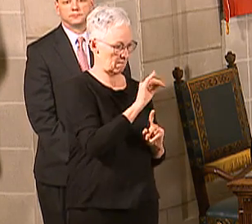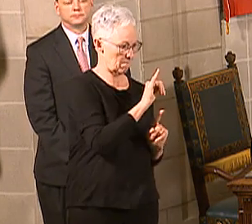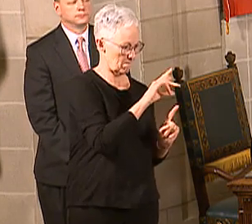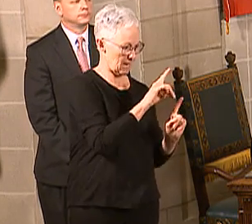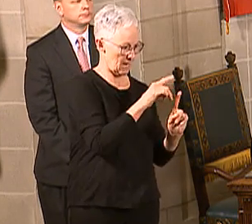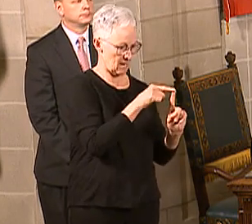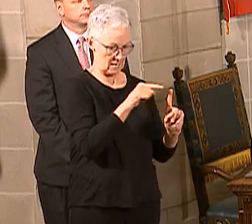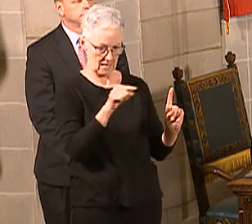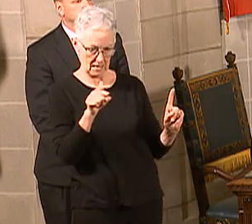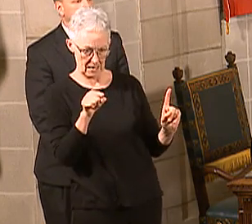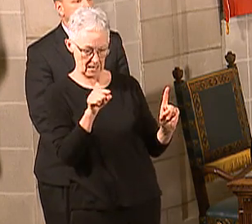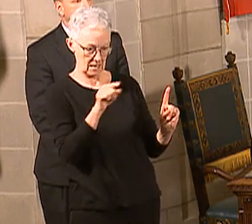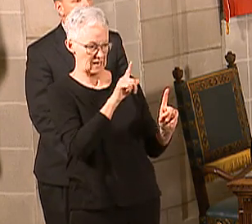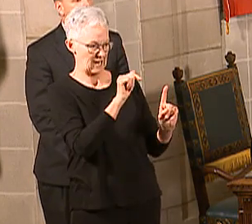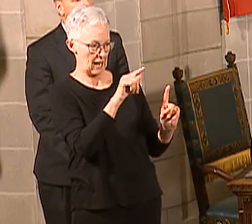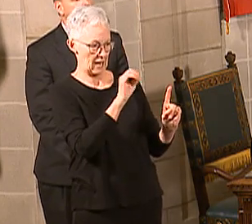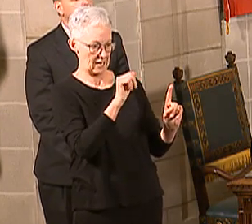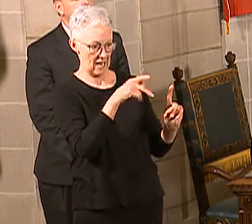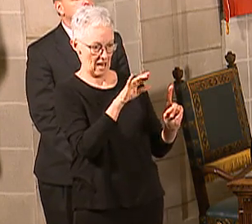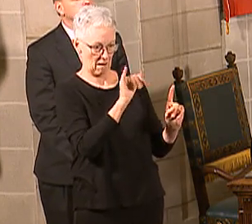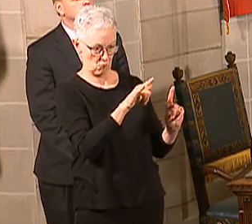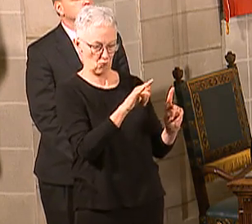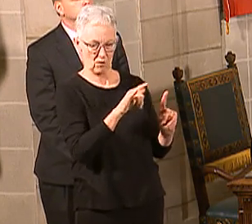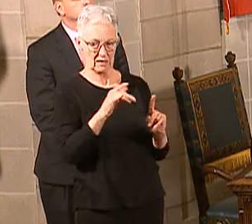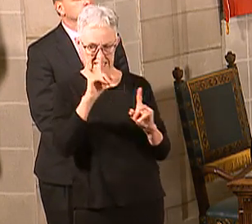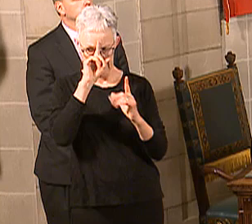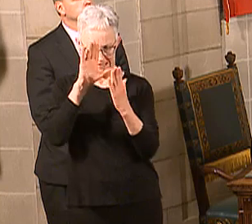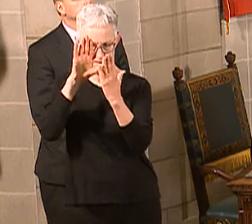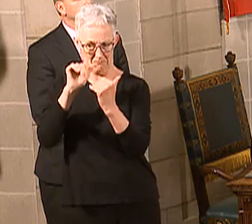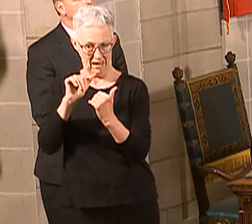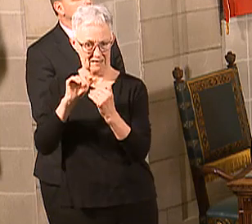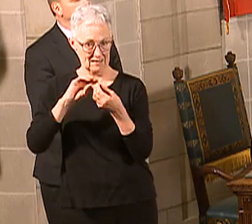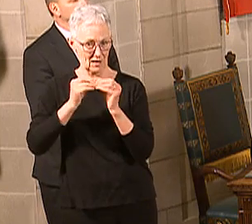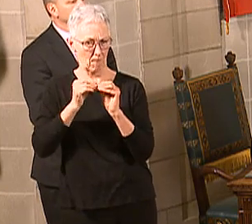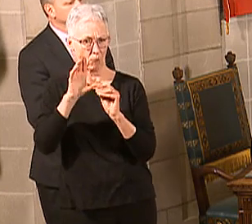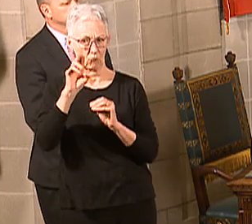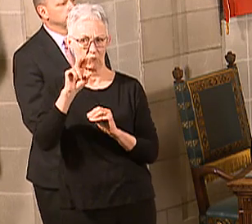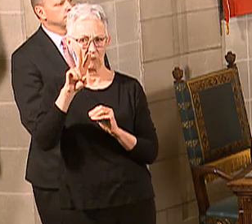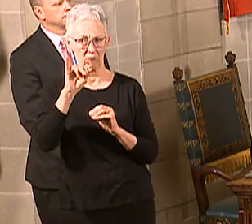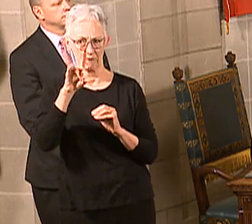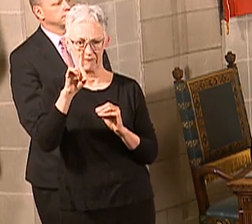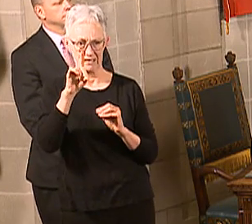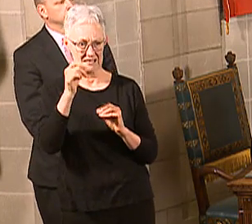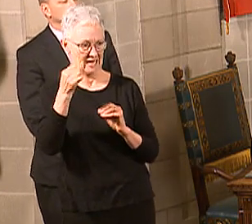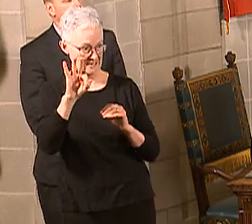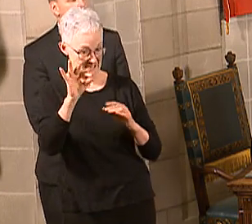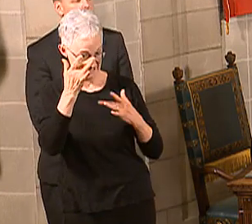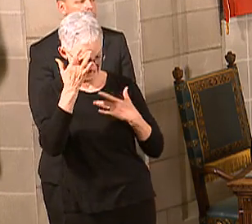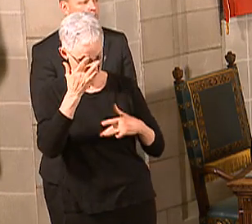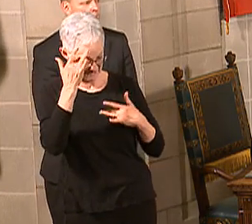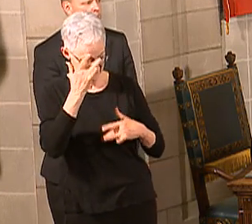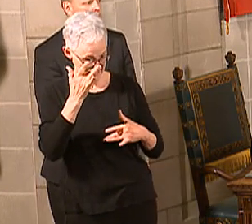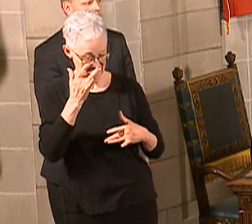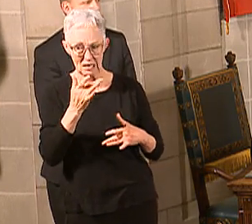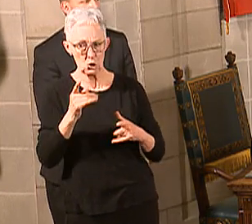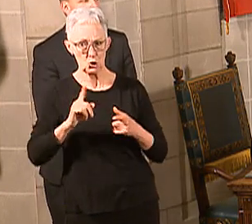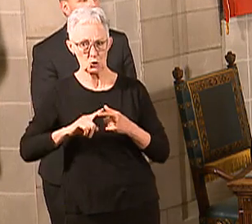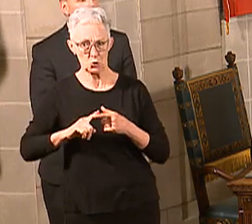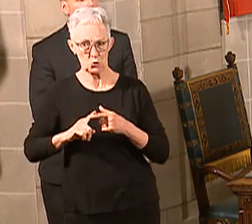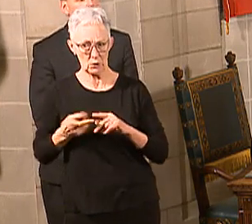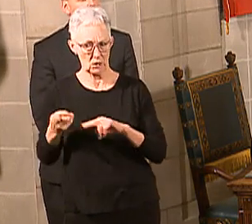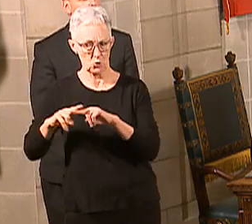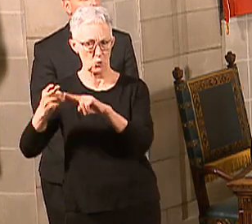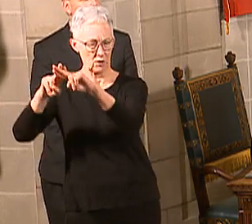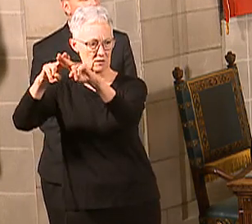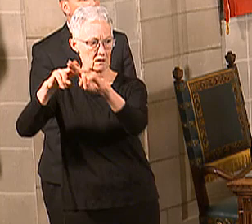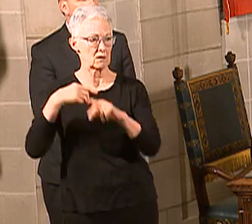will peak in Nebraska. Part of our overall strategy is to get more PPE, get more testing, and then create